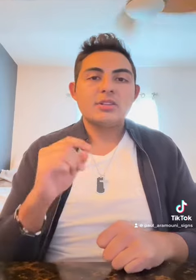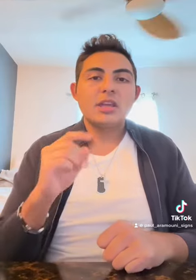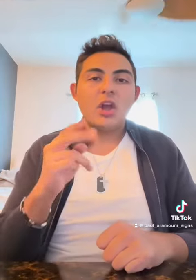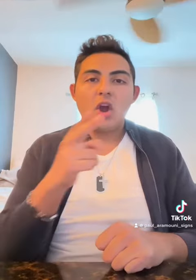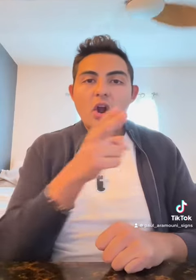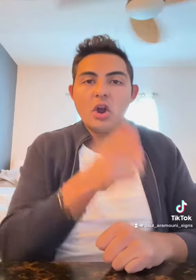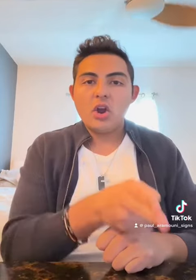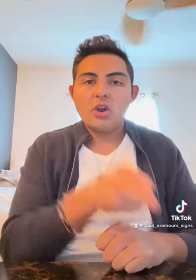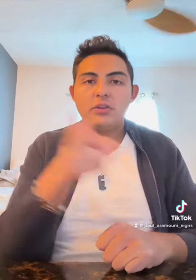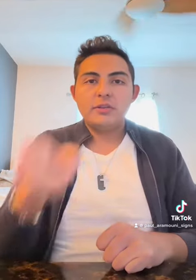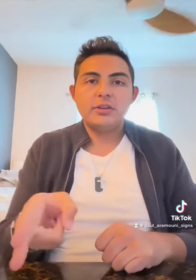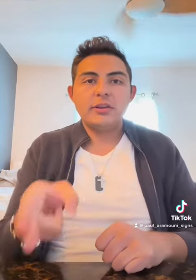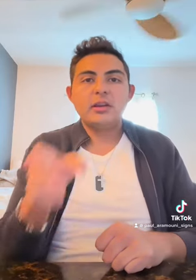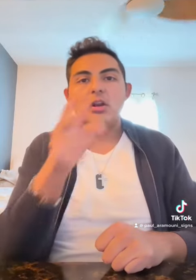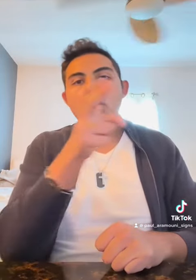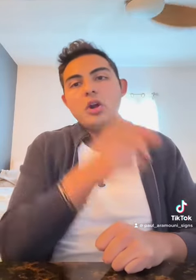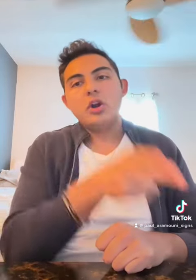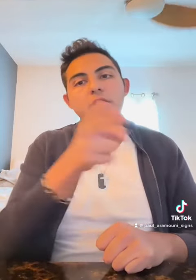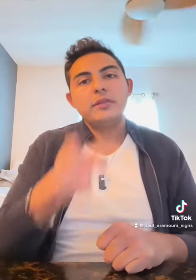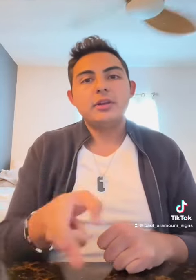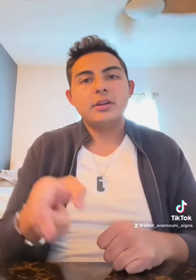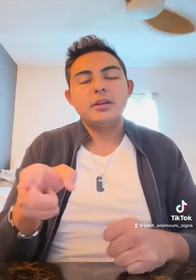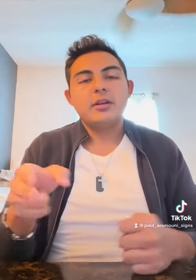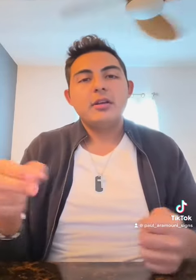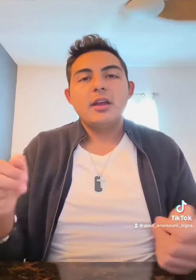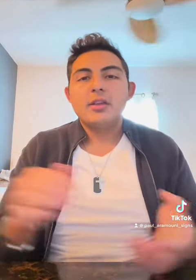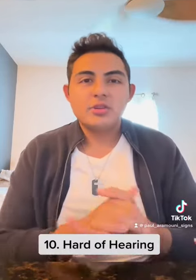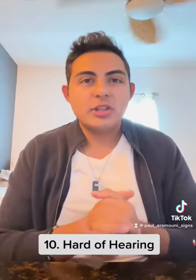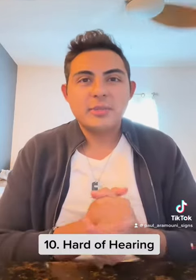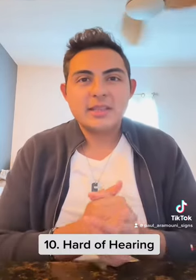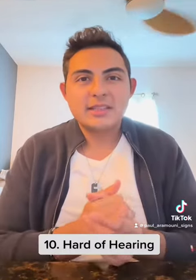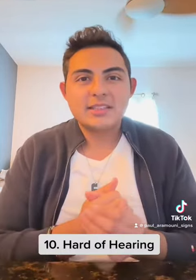say hard of hearing hard of hearing and those are the basic signs